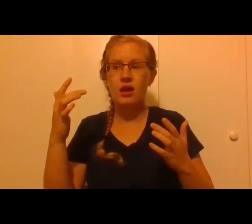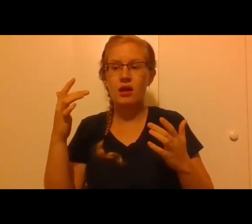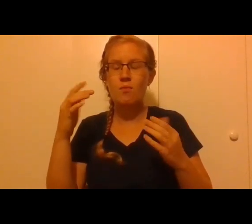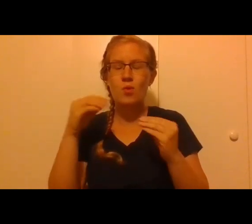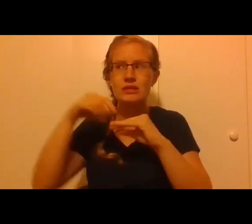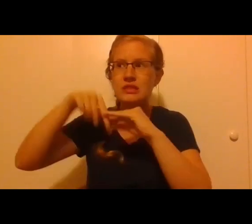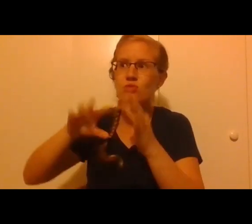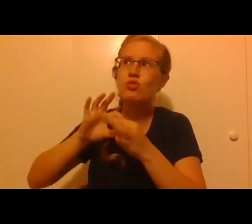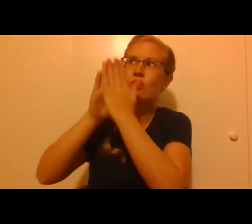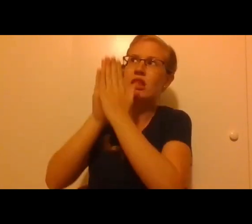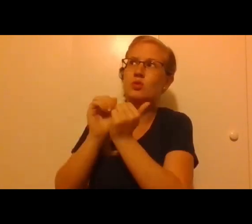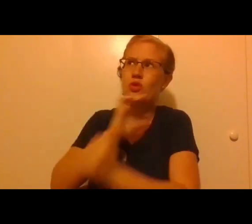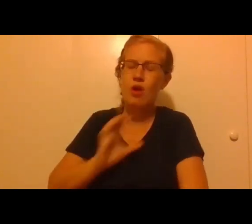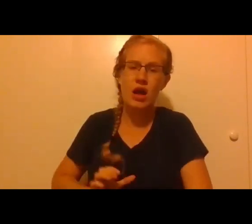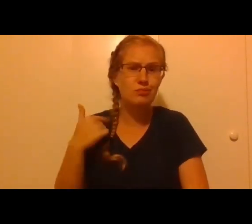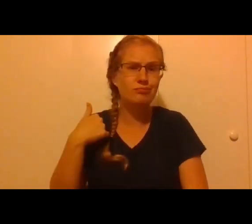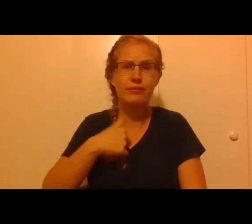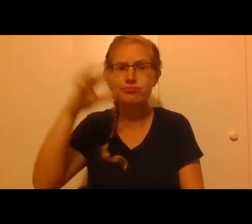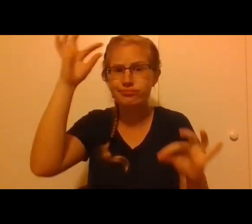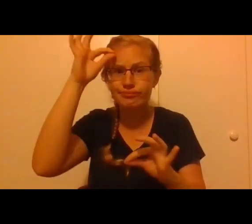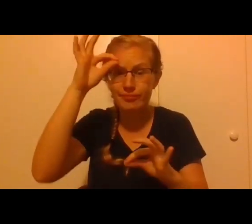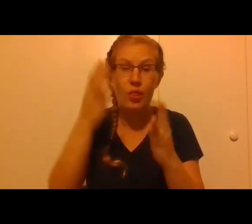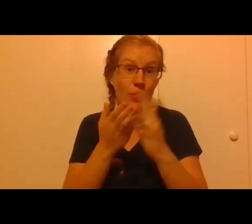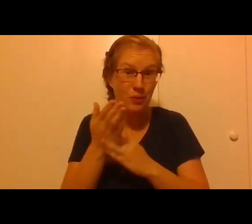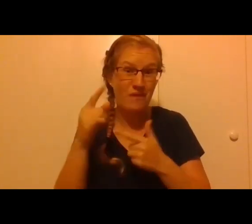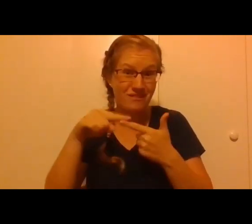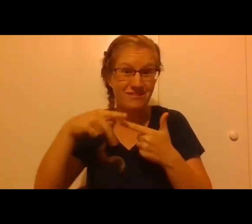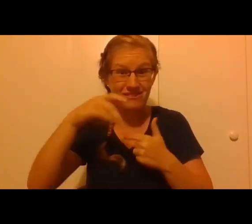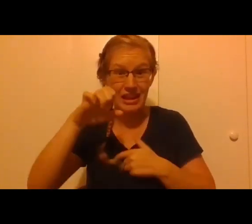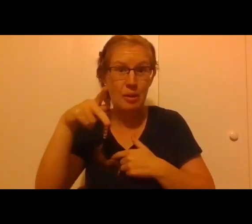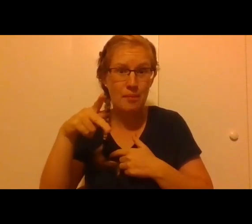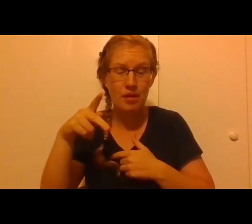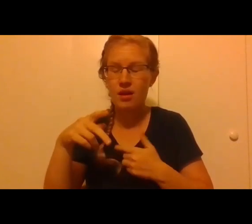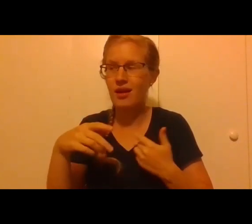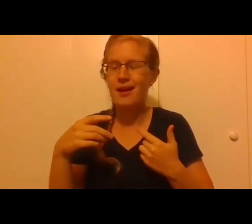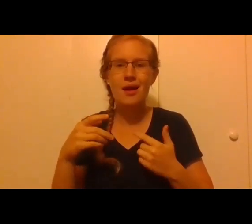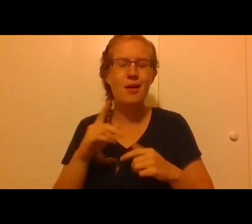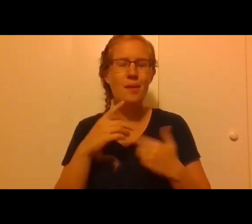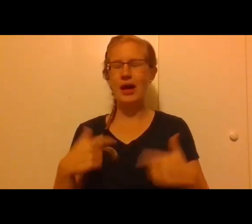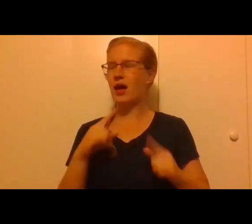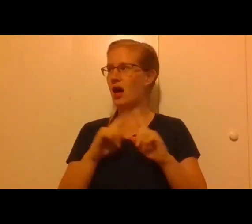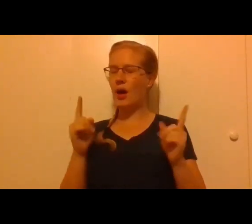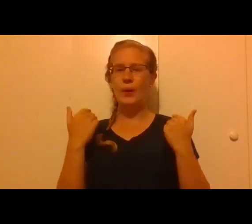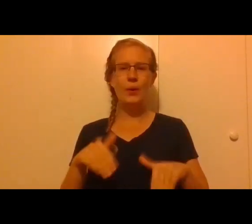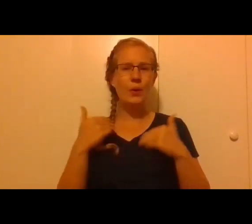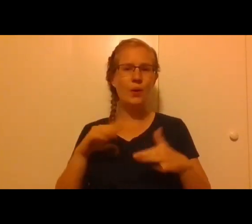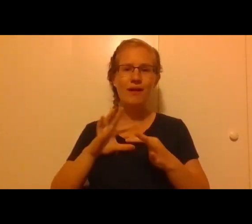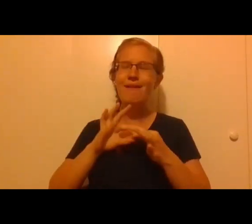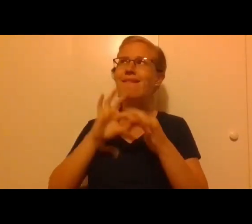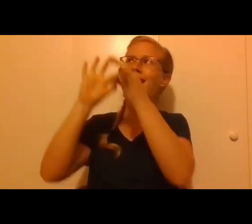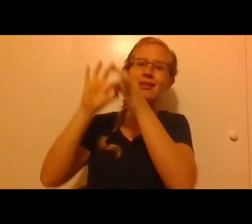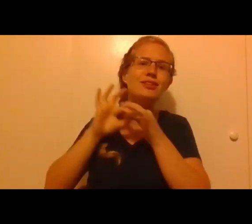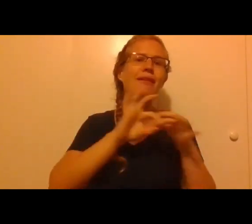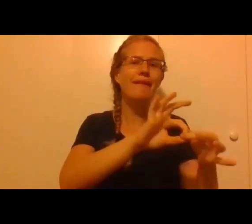with Christ, especially through Phil. And it is a connection we feel with everybody